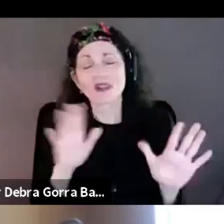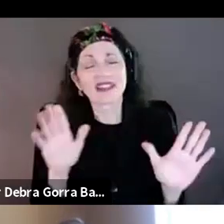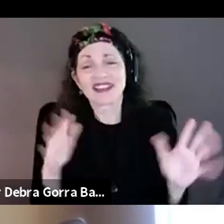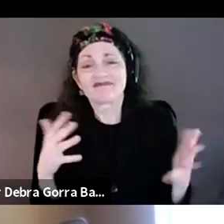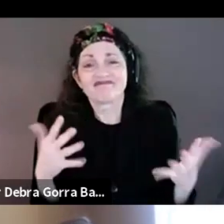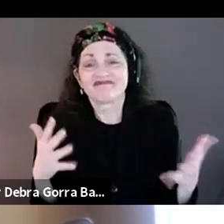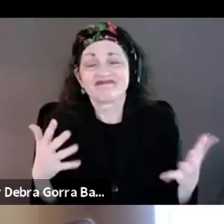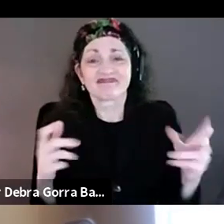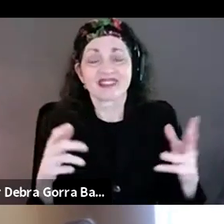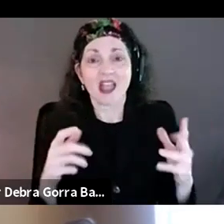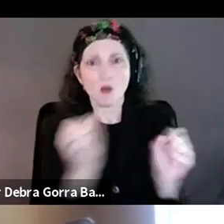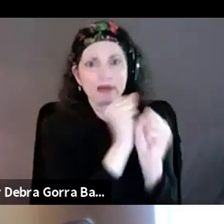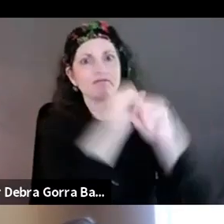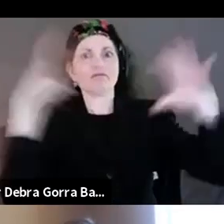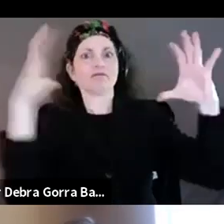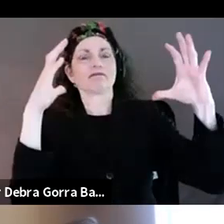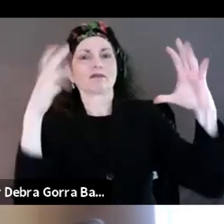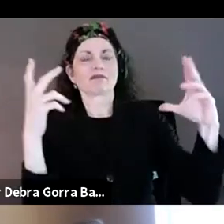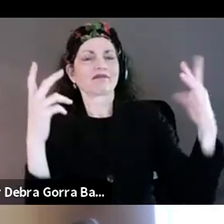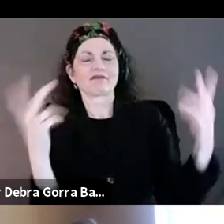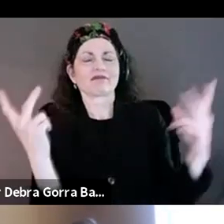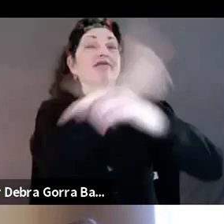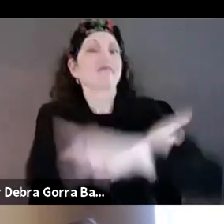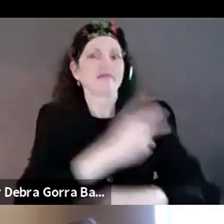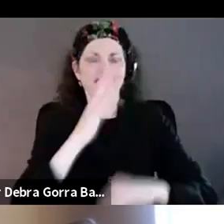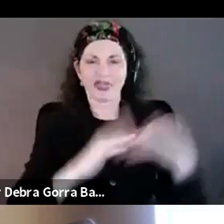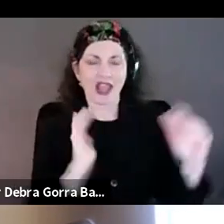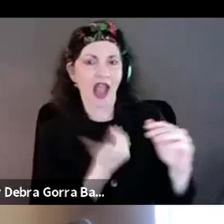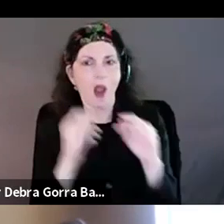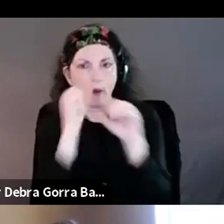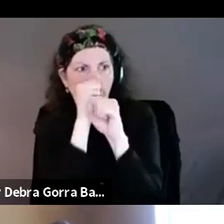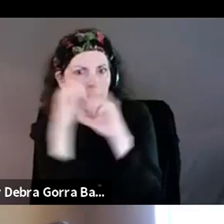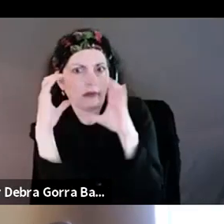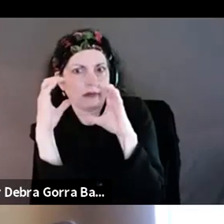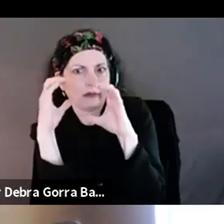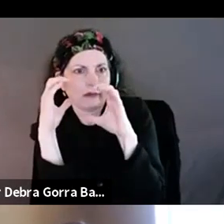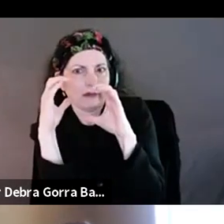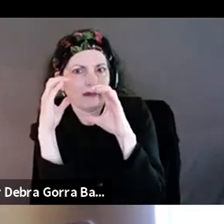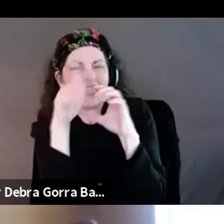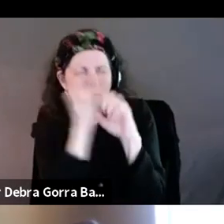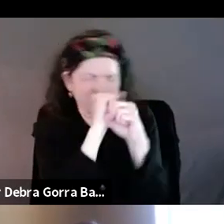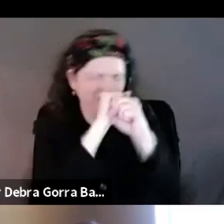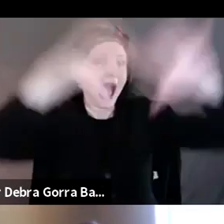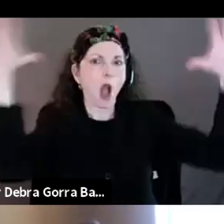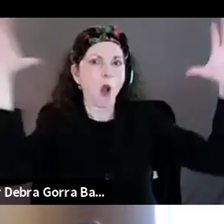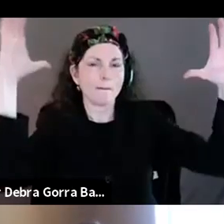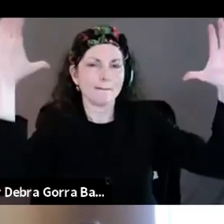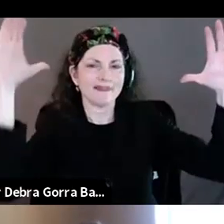further and bigger than what we had imagined. And then, yeah, Jim, I love it if you could add to that.